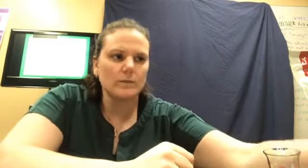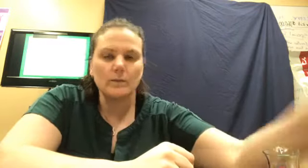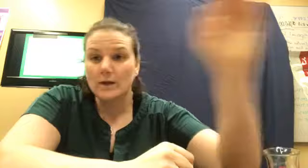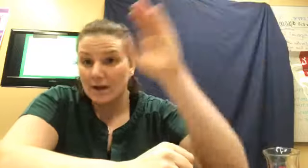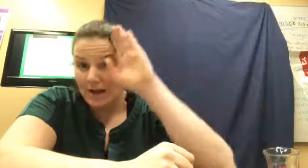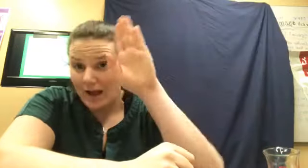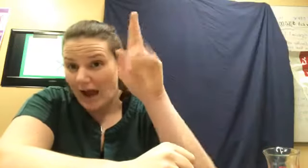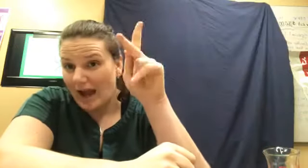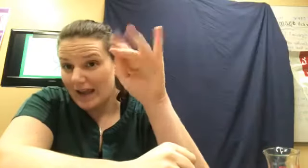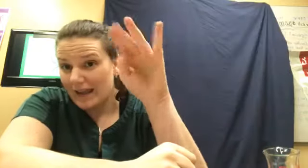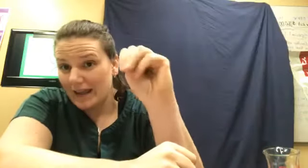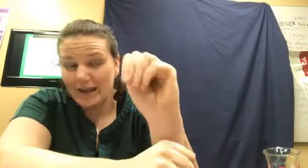Hi Kim!